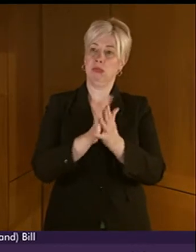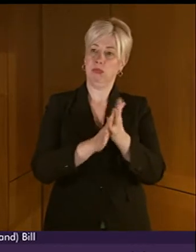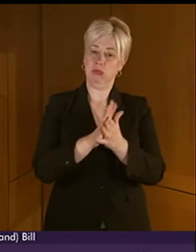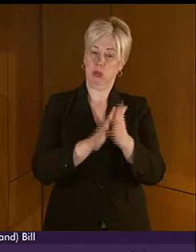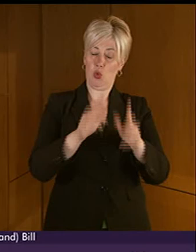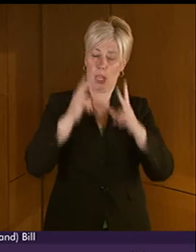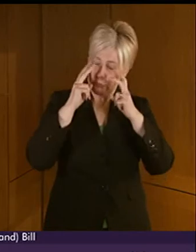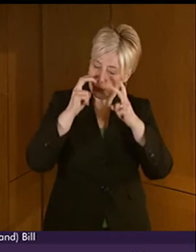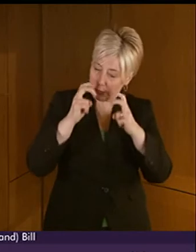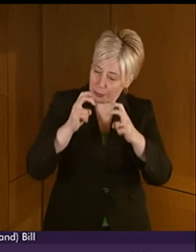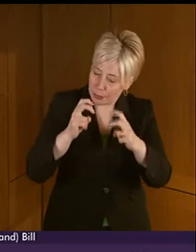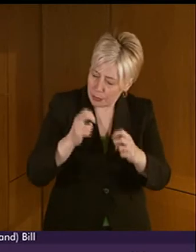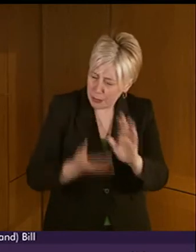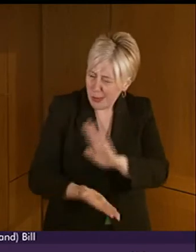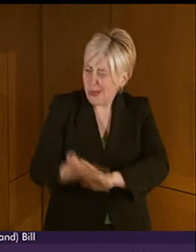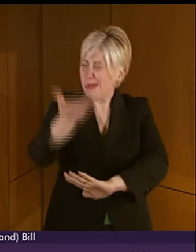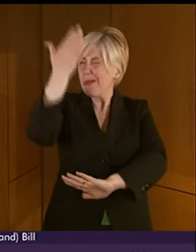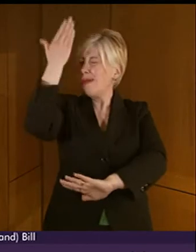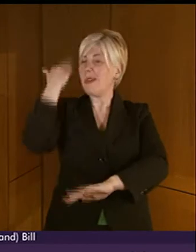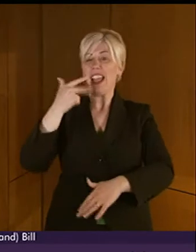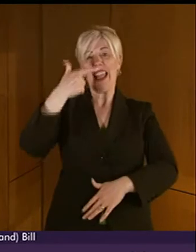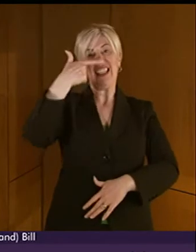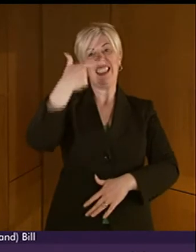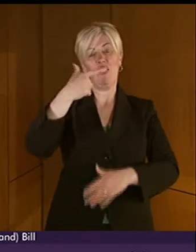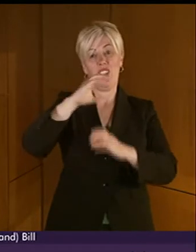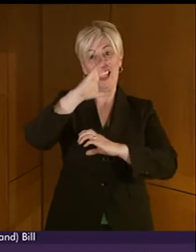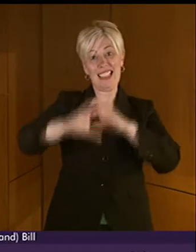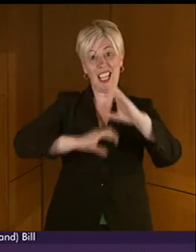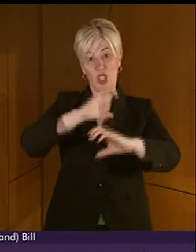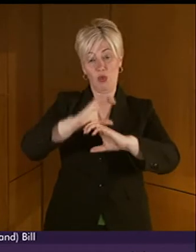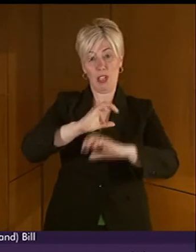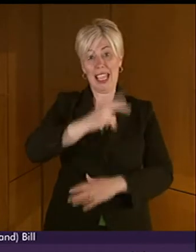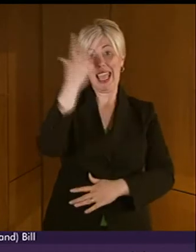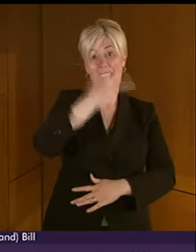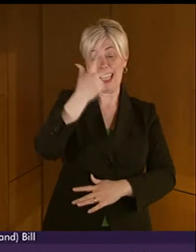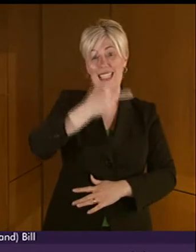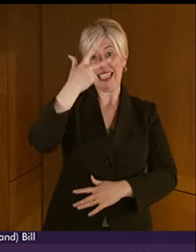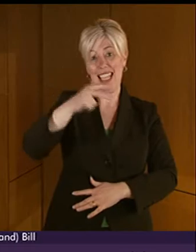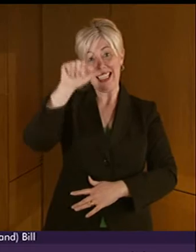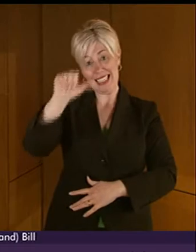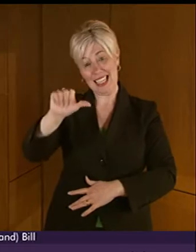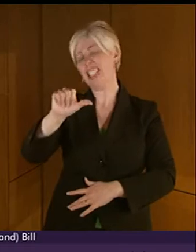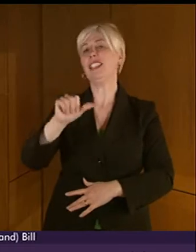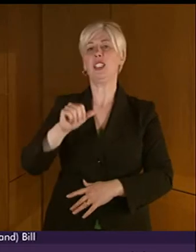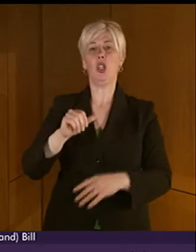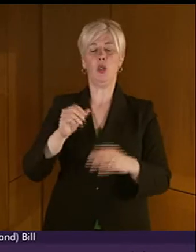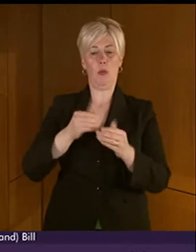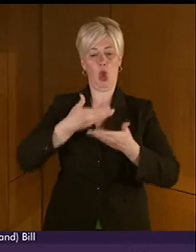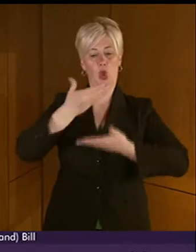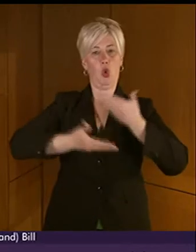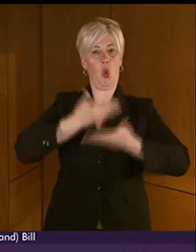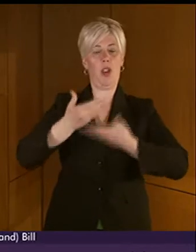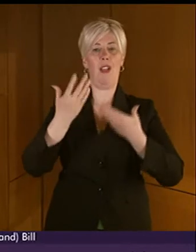traced back to the 7th century. In fact, in 1886, a short story penned by Charles